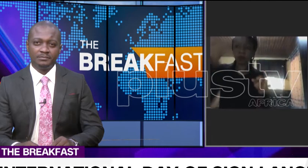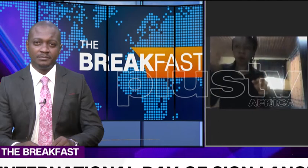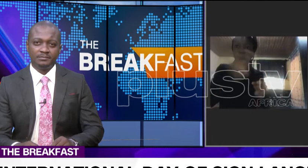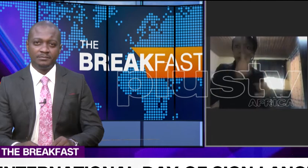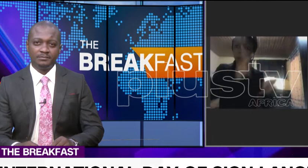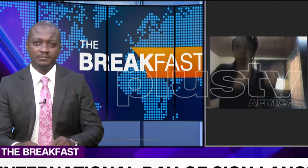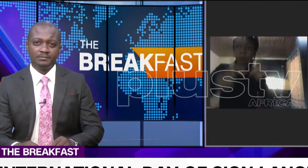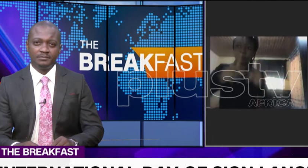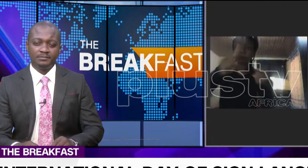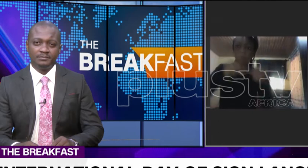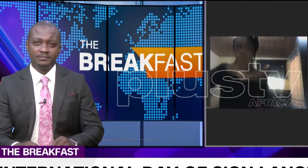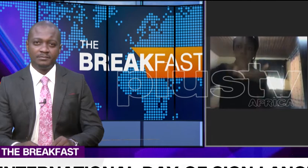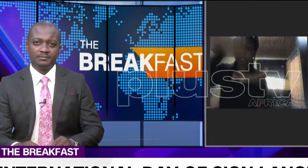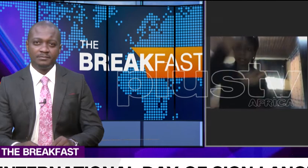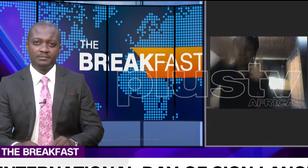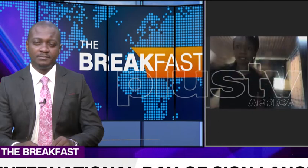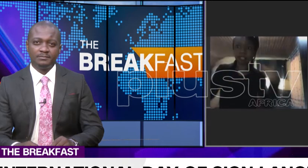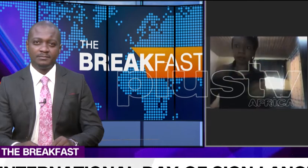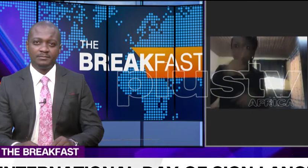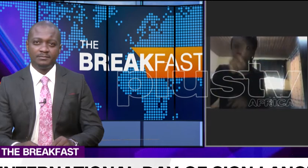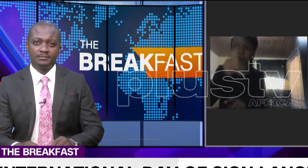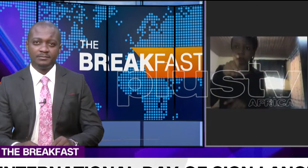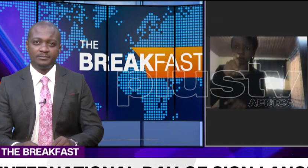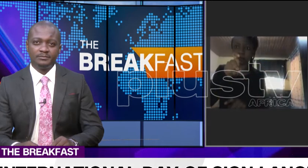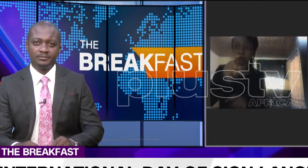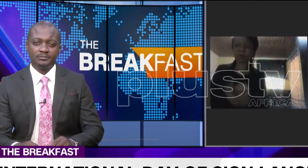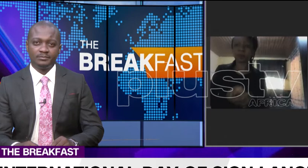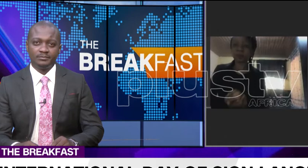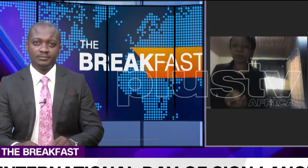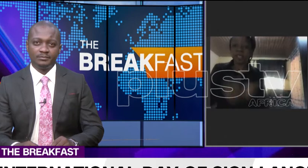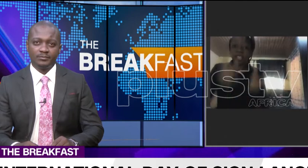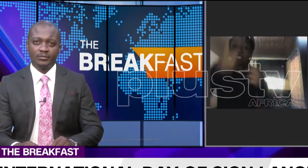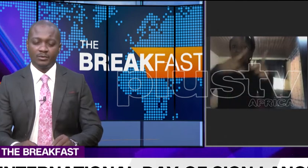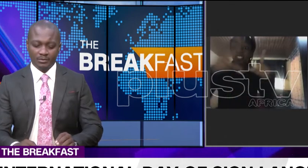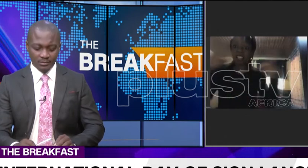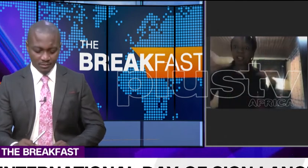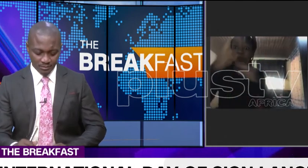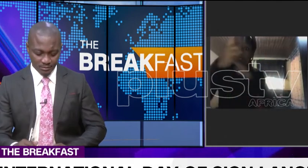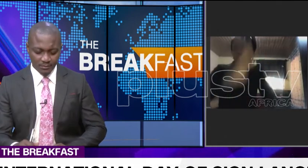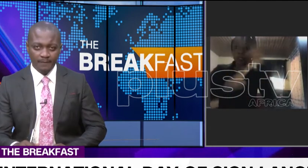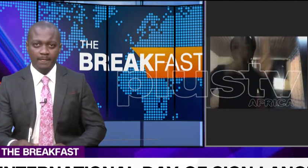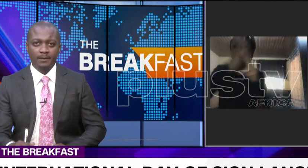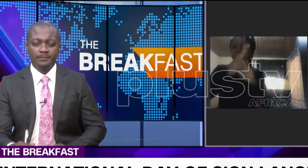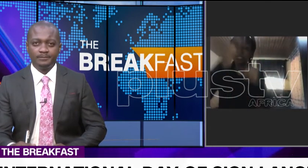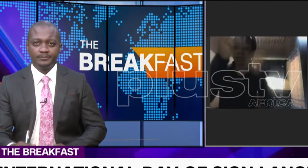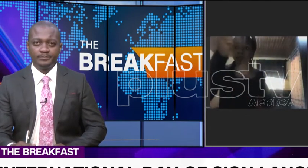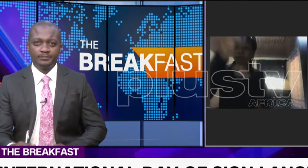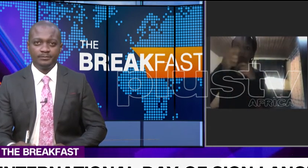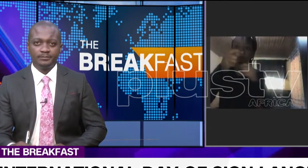Yeah, well, sign language is a universal language. As much as I do know, we only have two languages in the